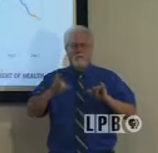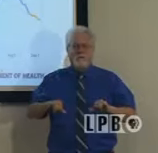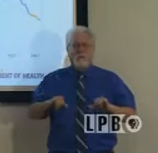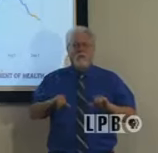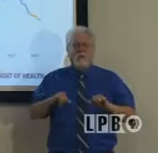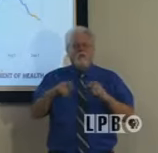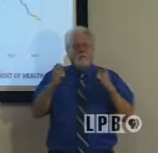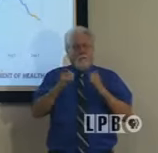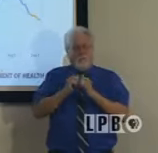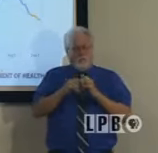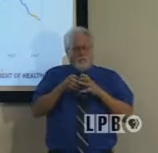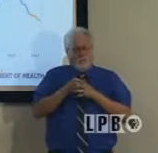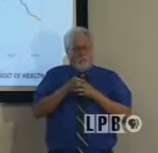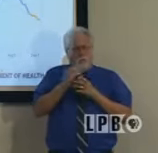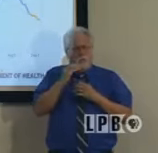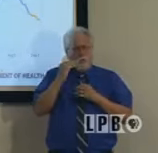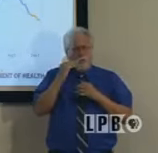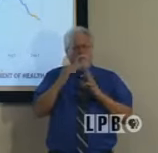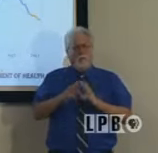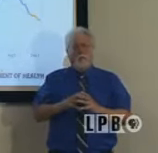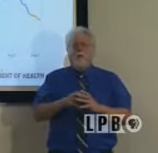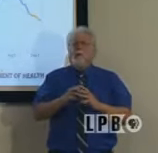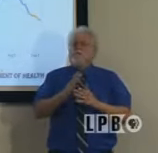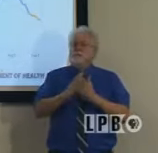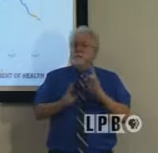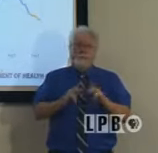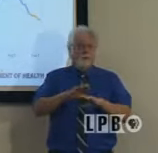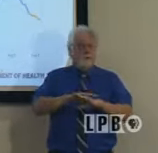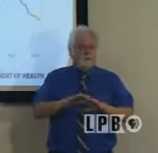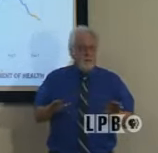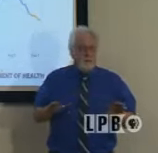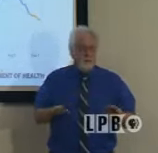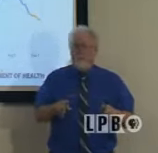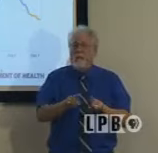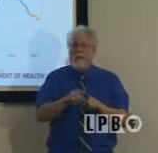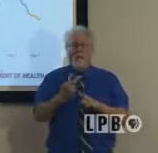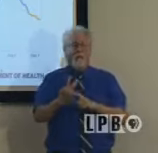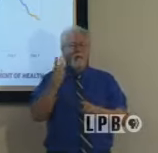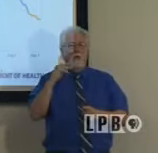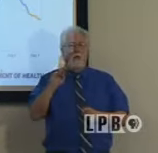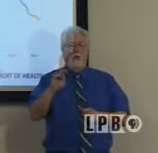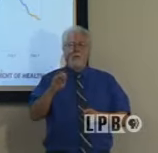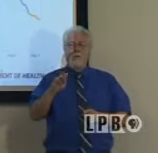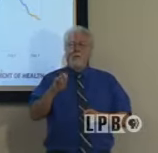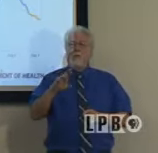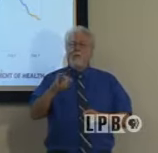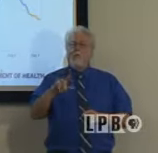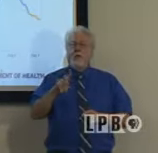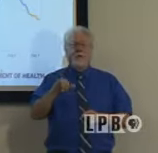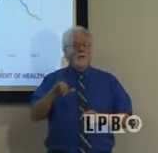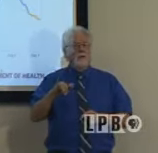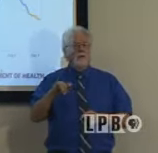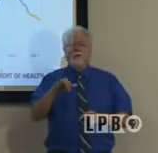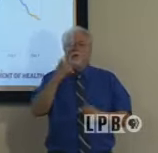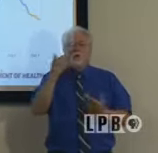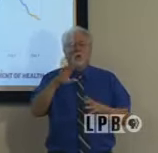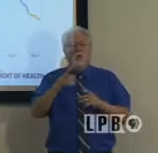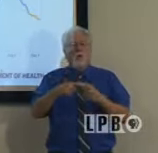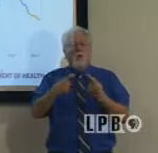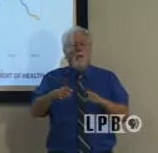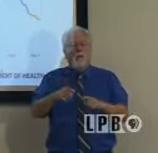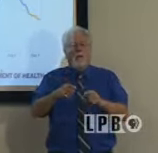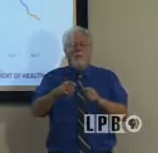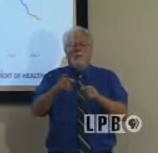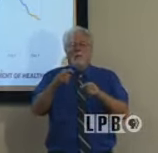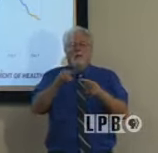with their immediate household. We unfortunately know that some people didn't. And just like Memorial Day, we won't know the impacts of Labor Day until really we're two weeks